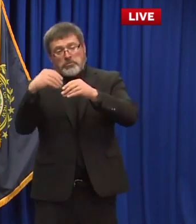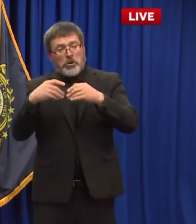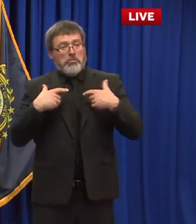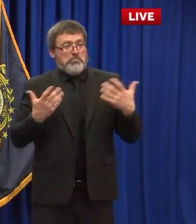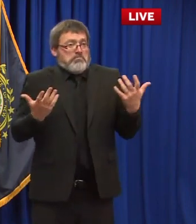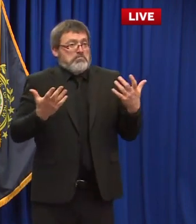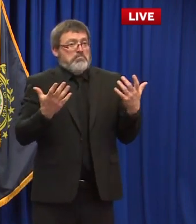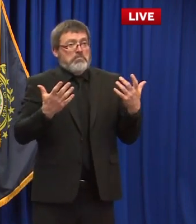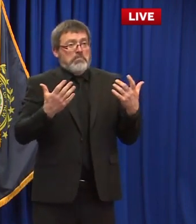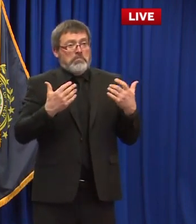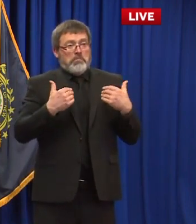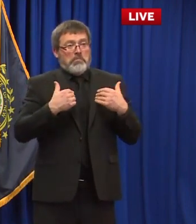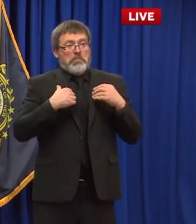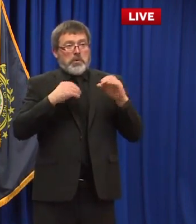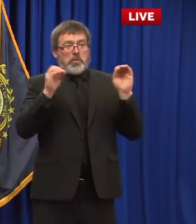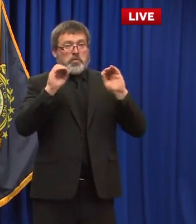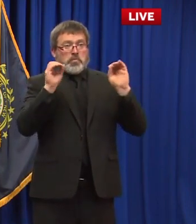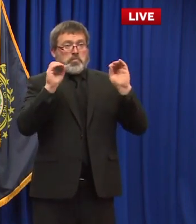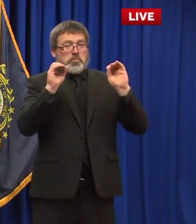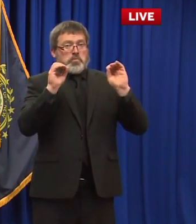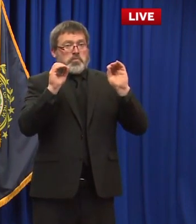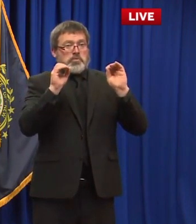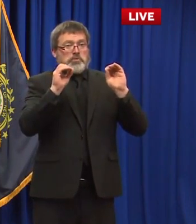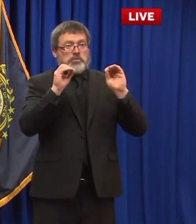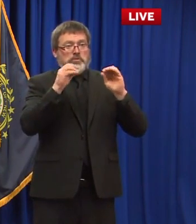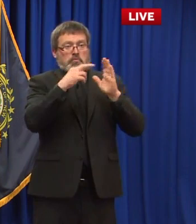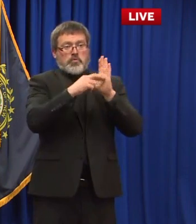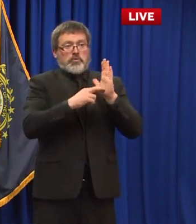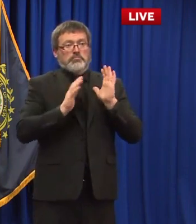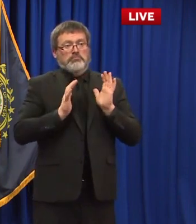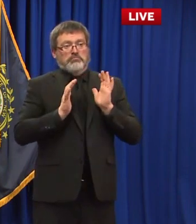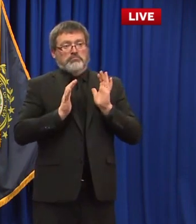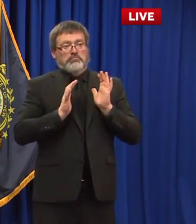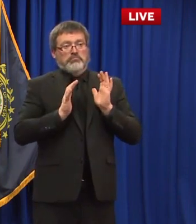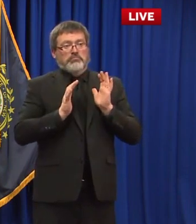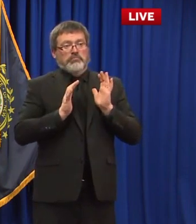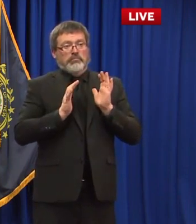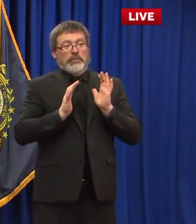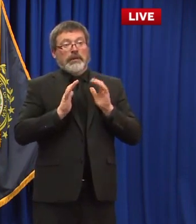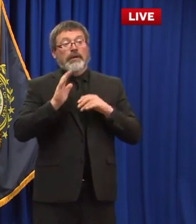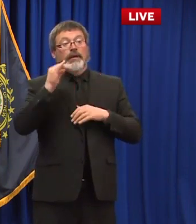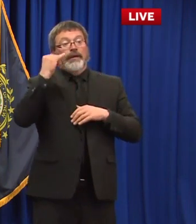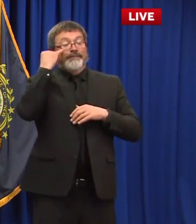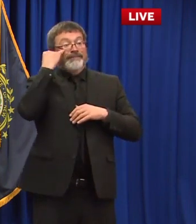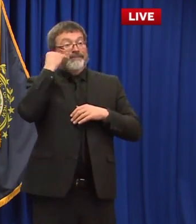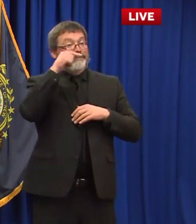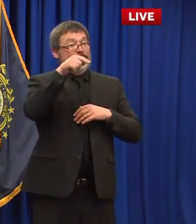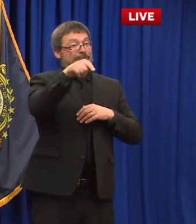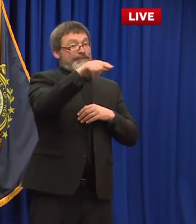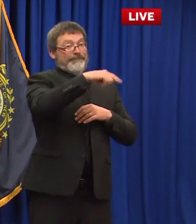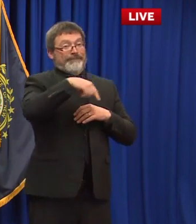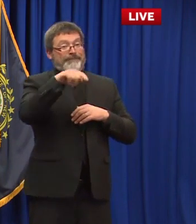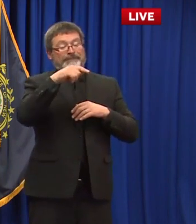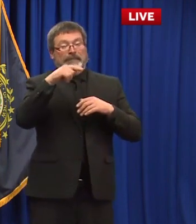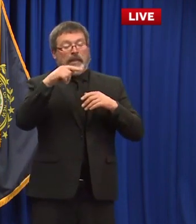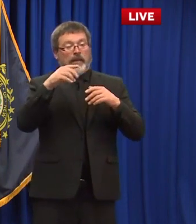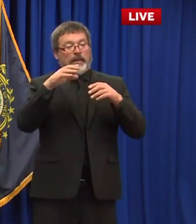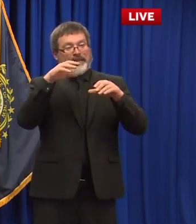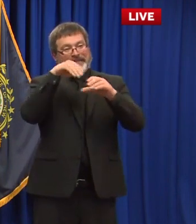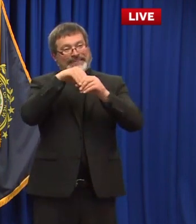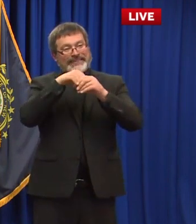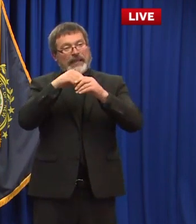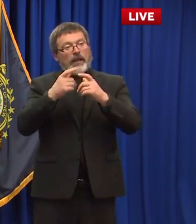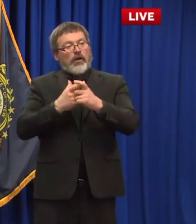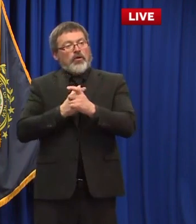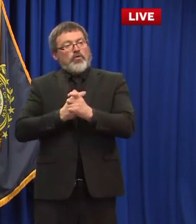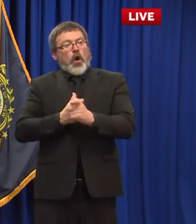outside um i think in terms of having you know folks inside running on the treadmill i know there's a lot of anxiety and a lot of